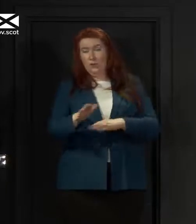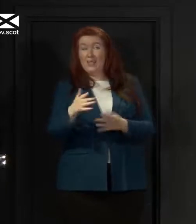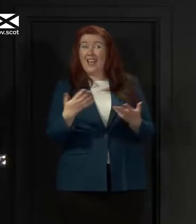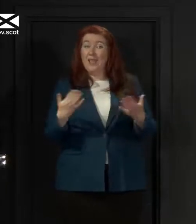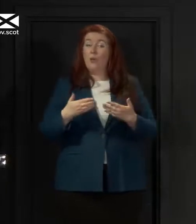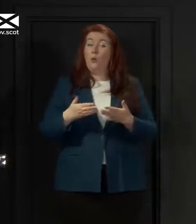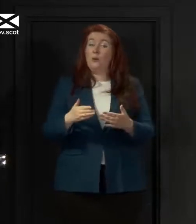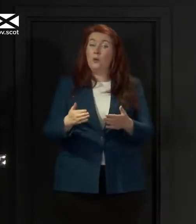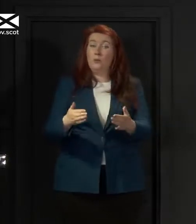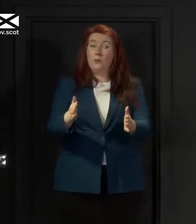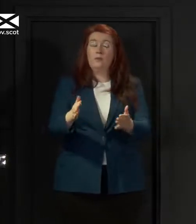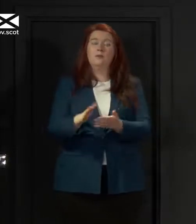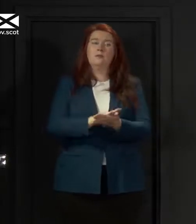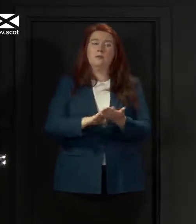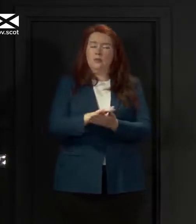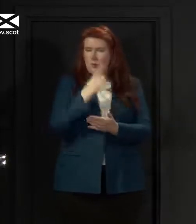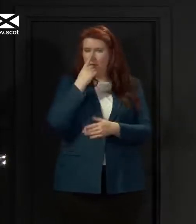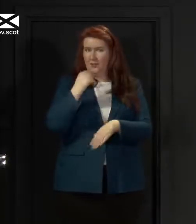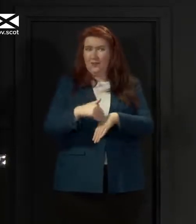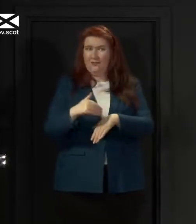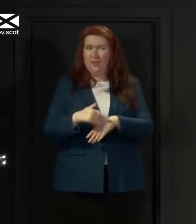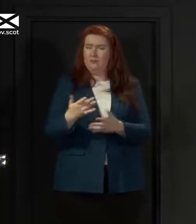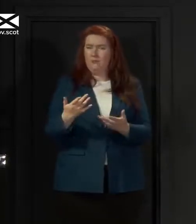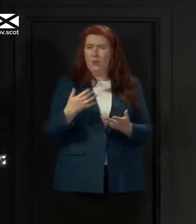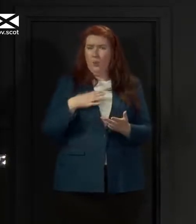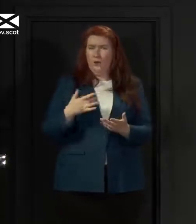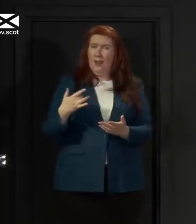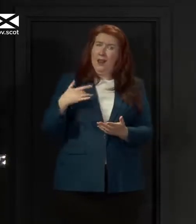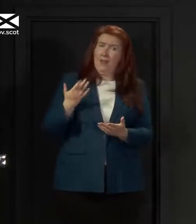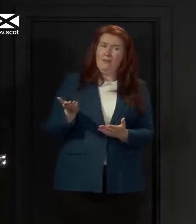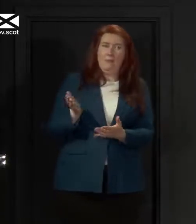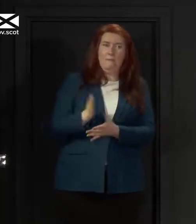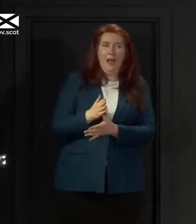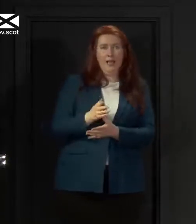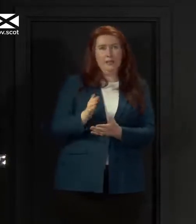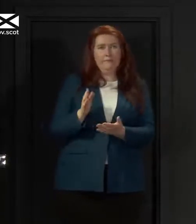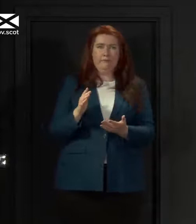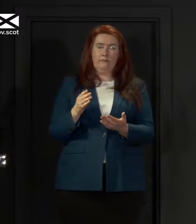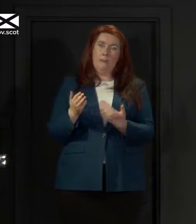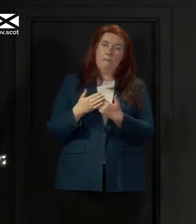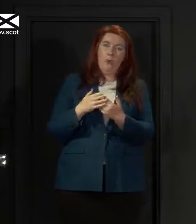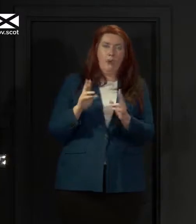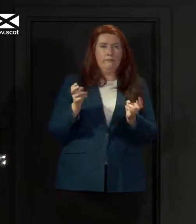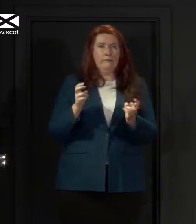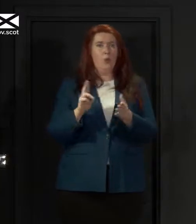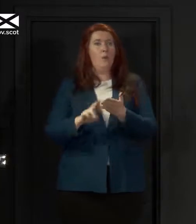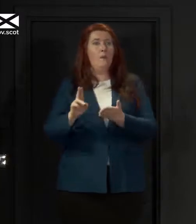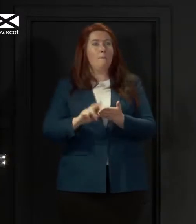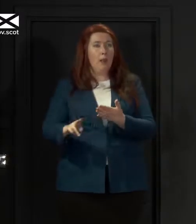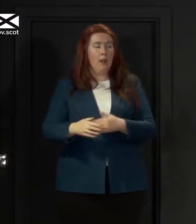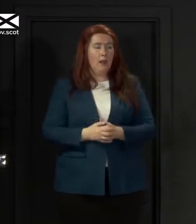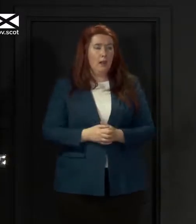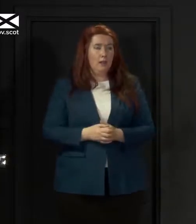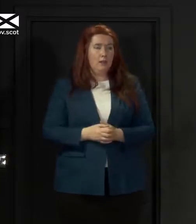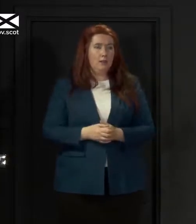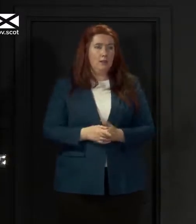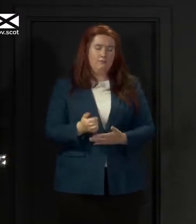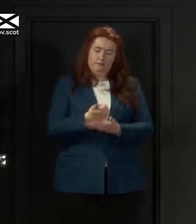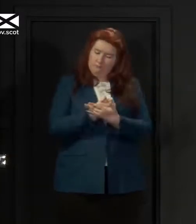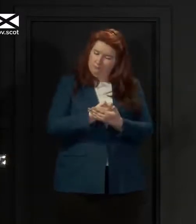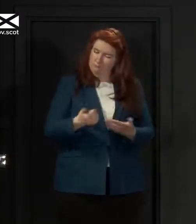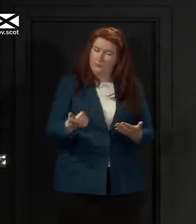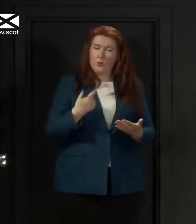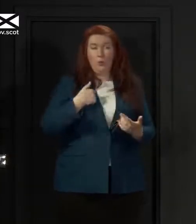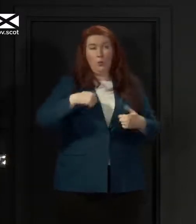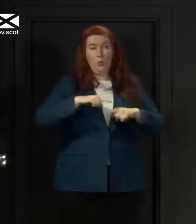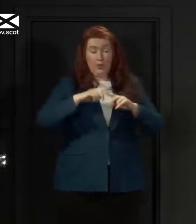take in order to help life return a bit closer to normal now constantly we are looking at